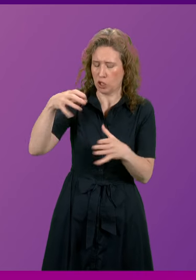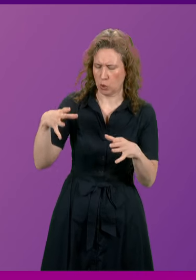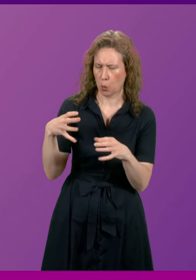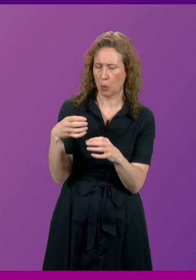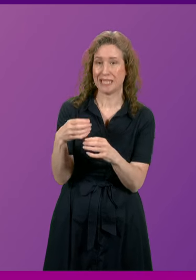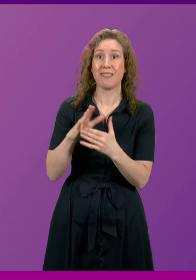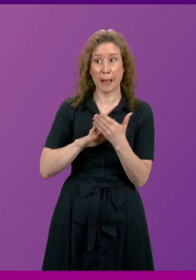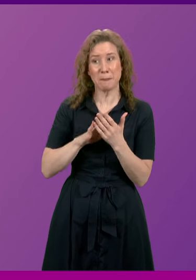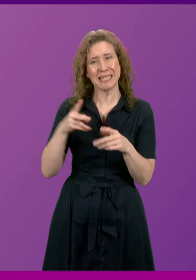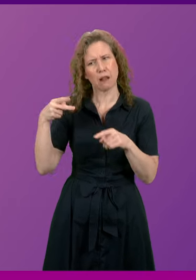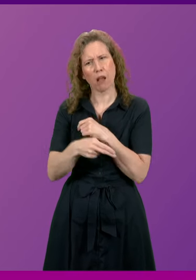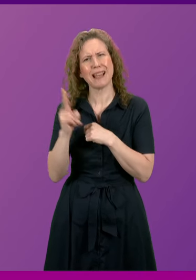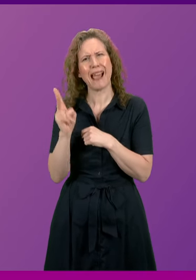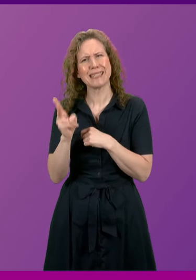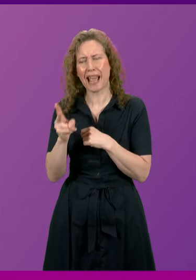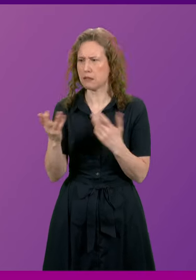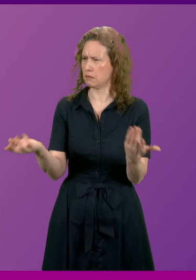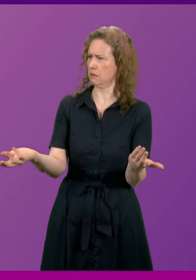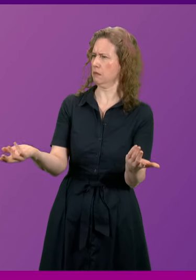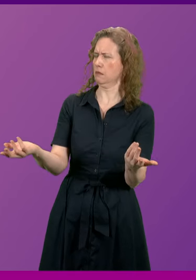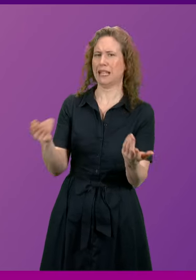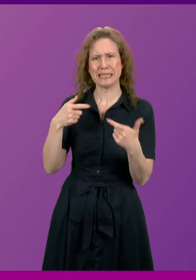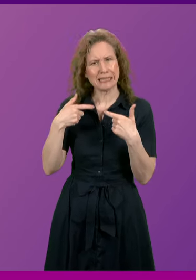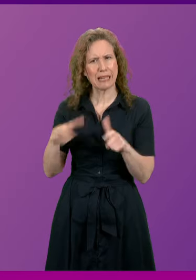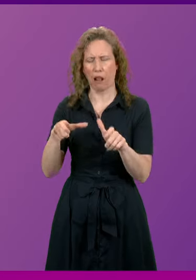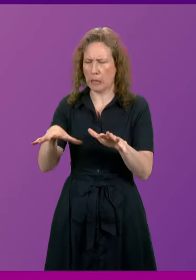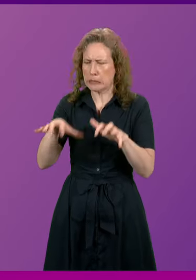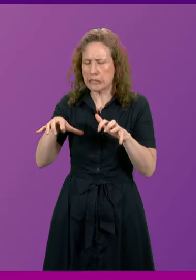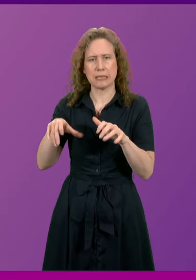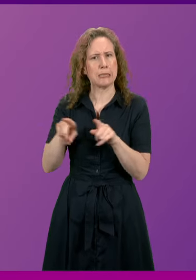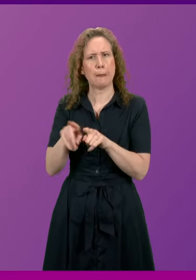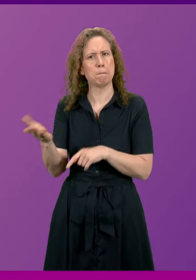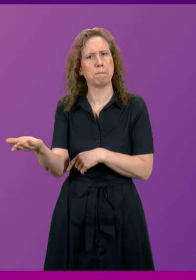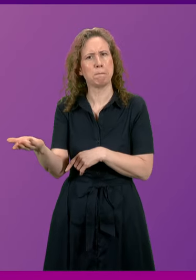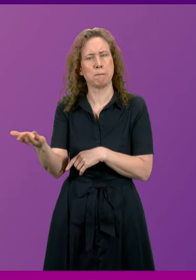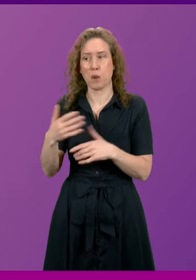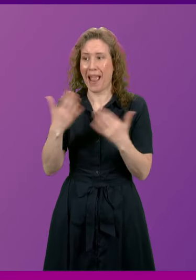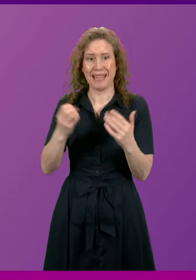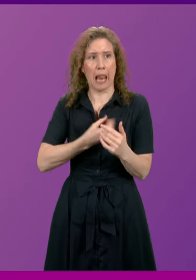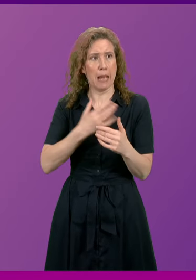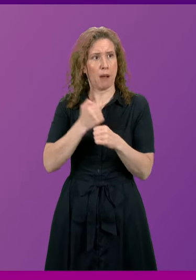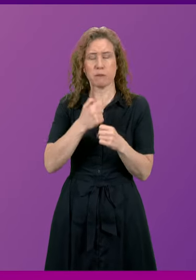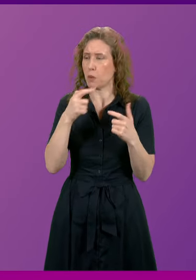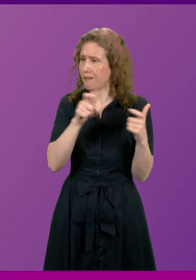is austerity on stilts from the Labour any incoming Labour government.